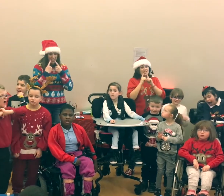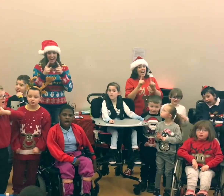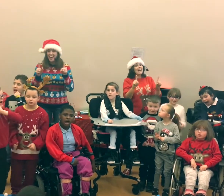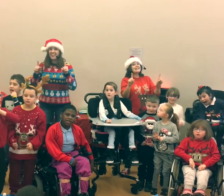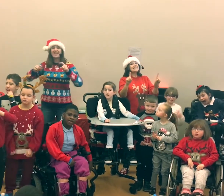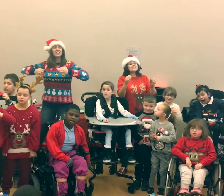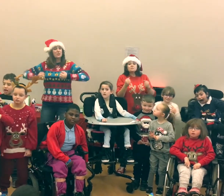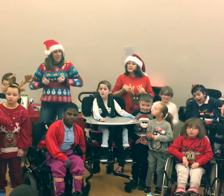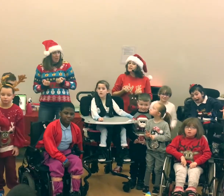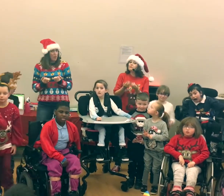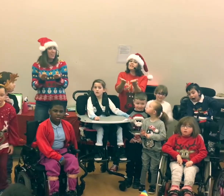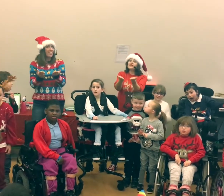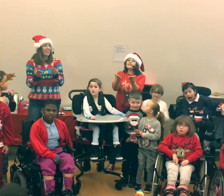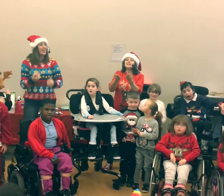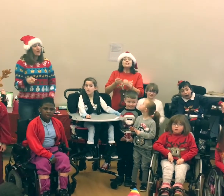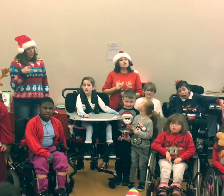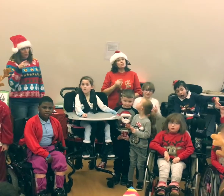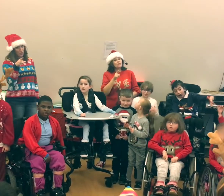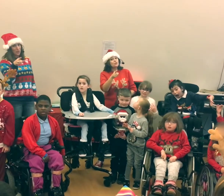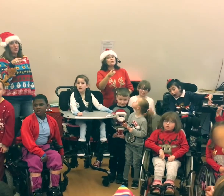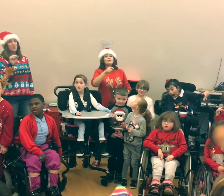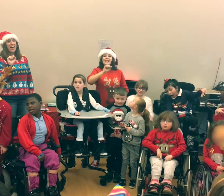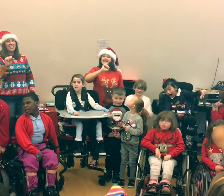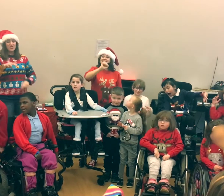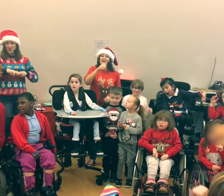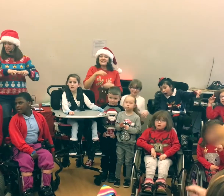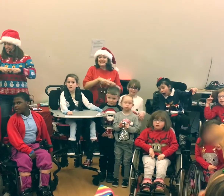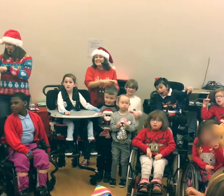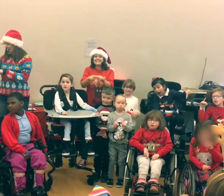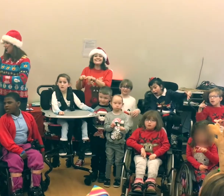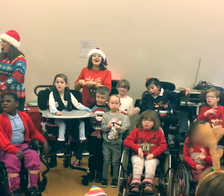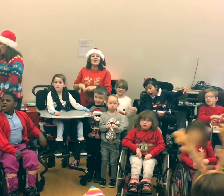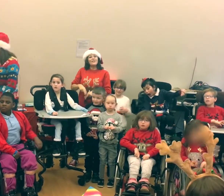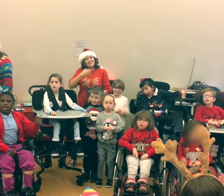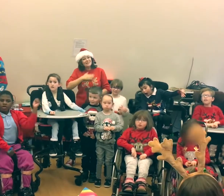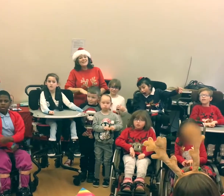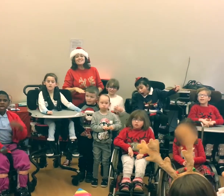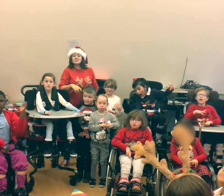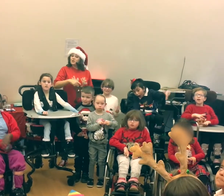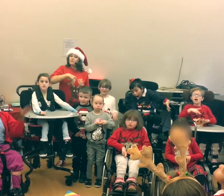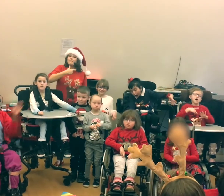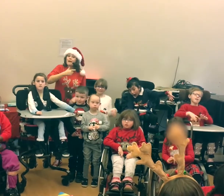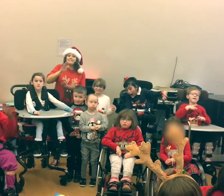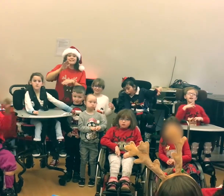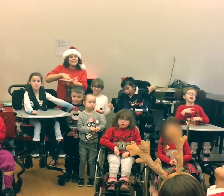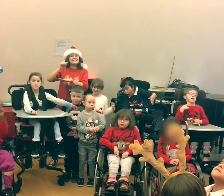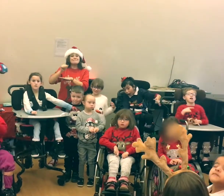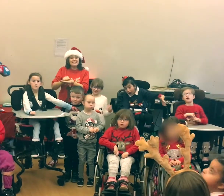tidings we bring to you and your King. We wish you a Merry Christmas